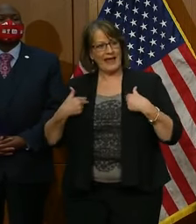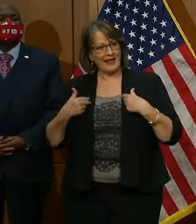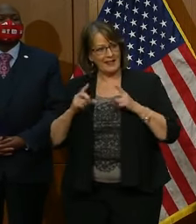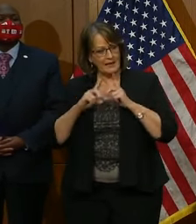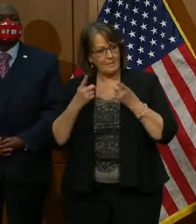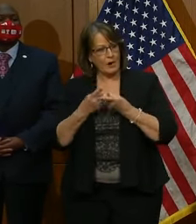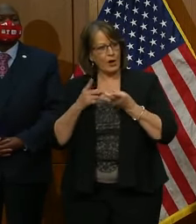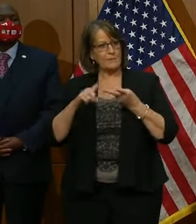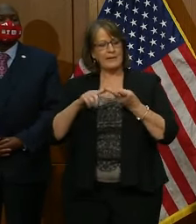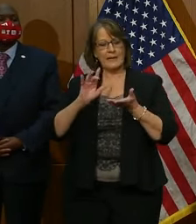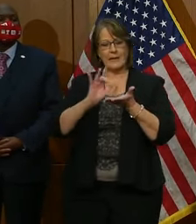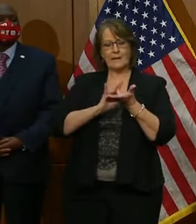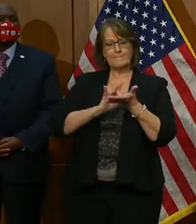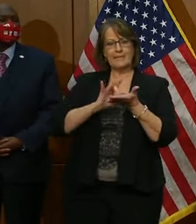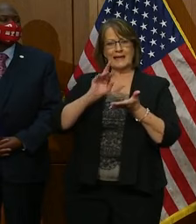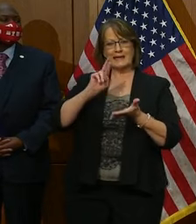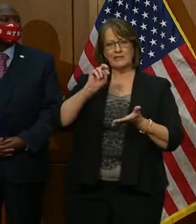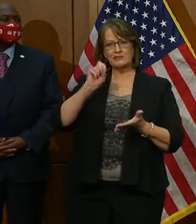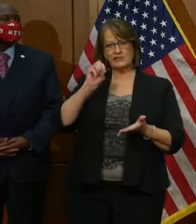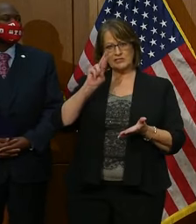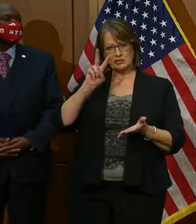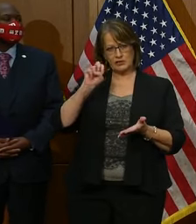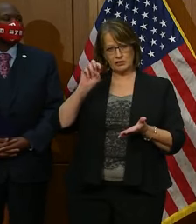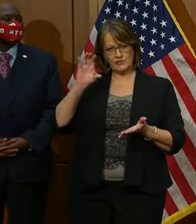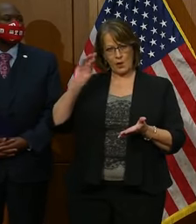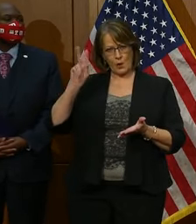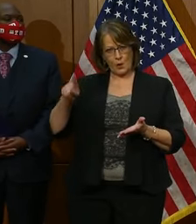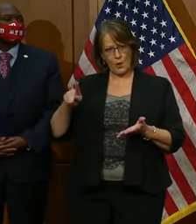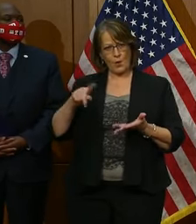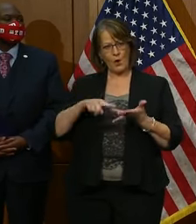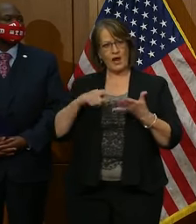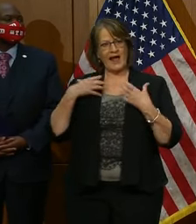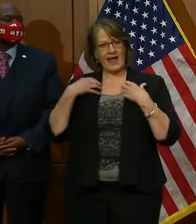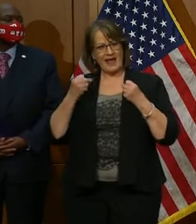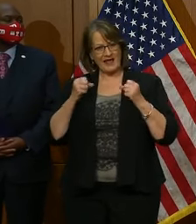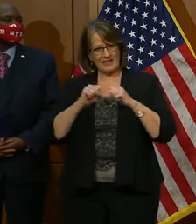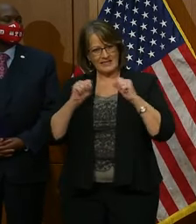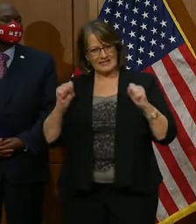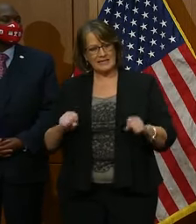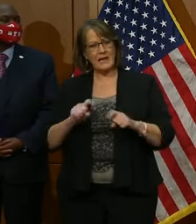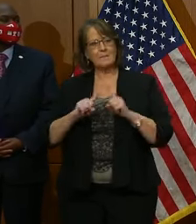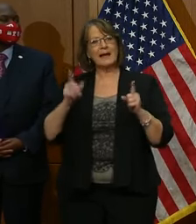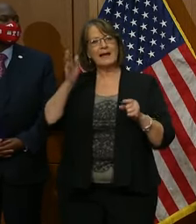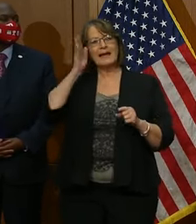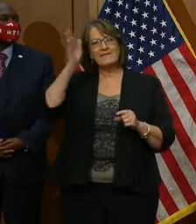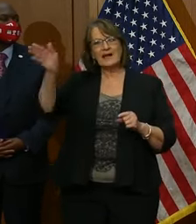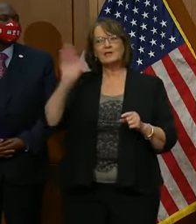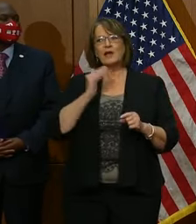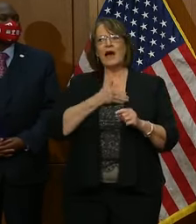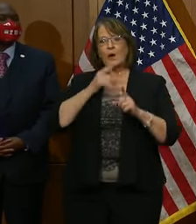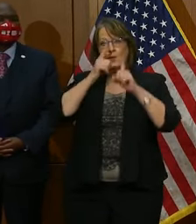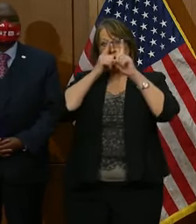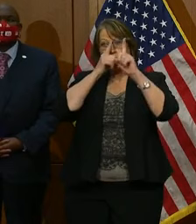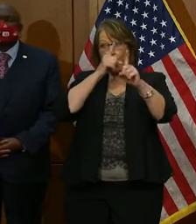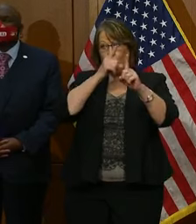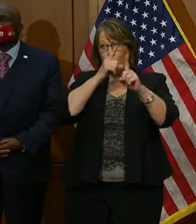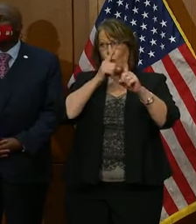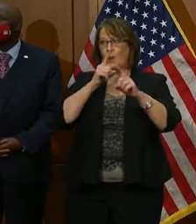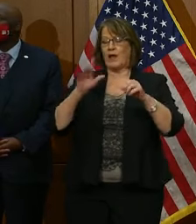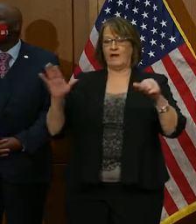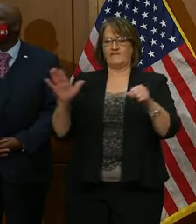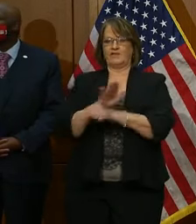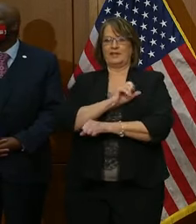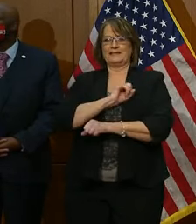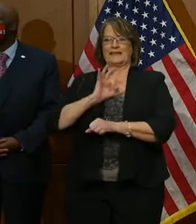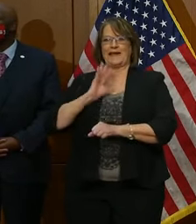with Medical Reserve Corps, with health systems. But eventually, our goal is to get this staffed by the National